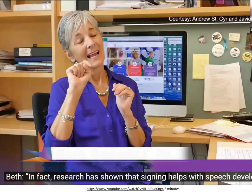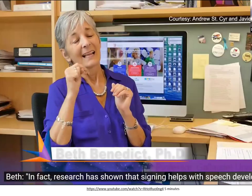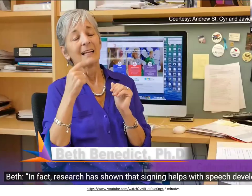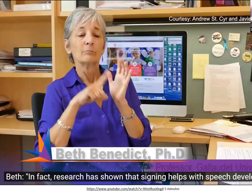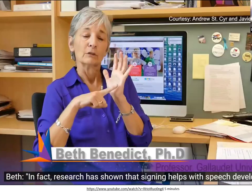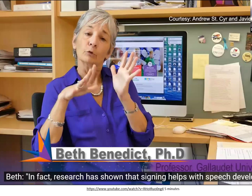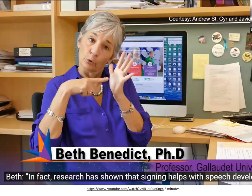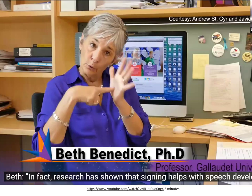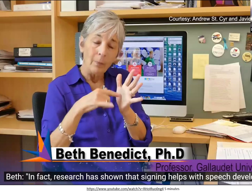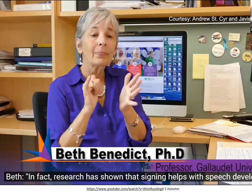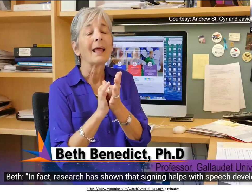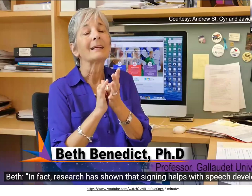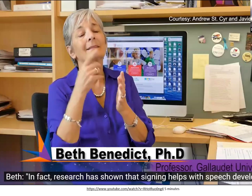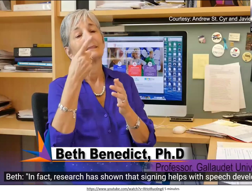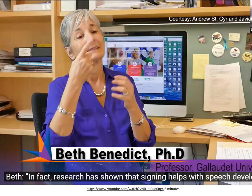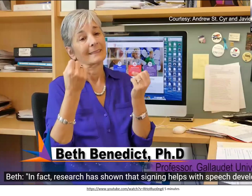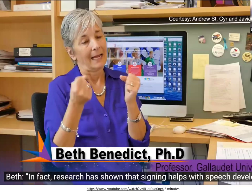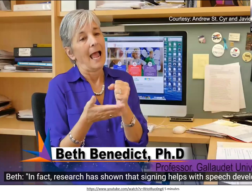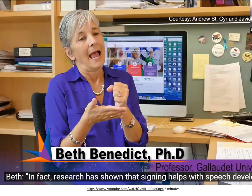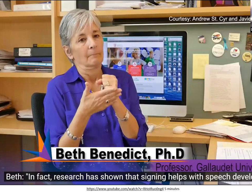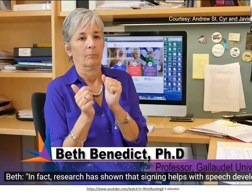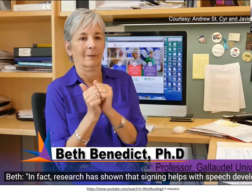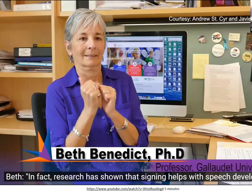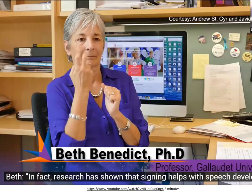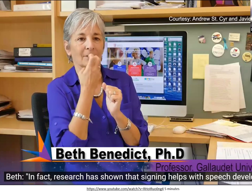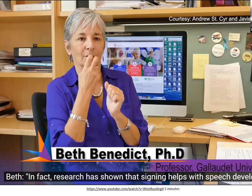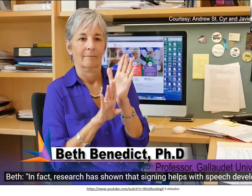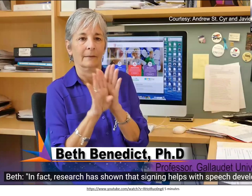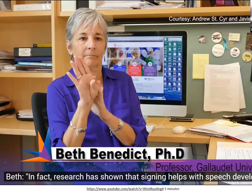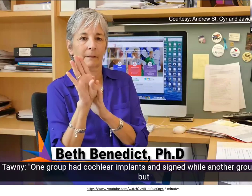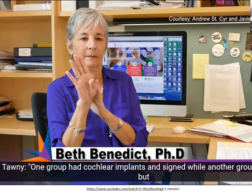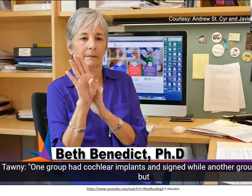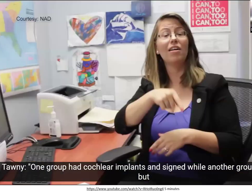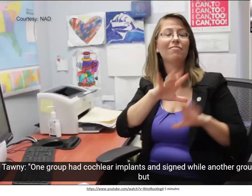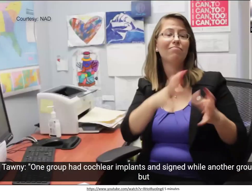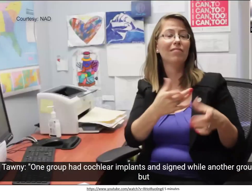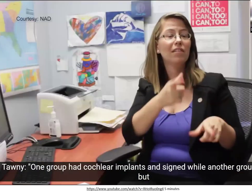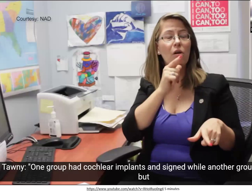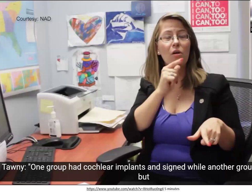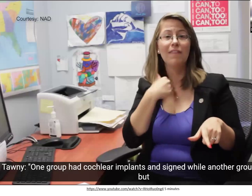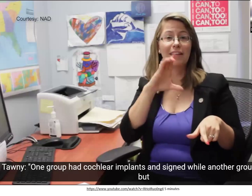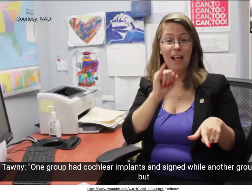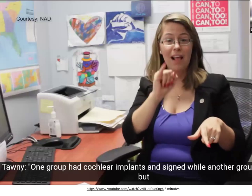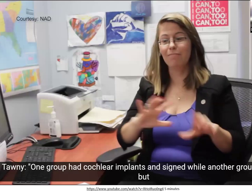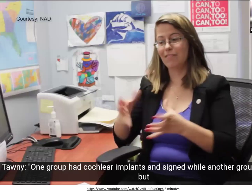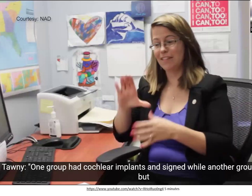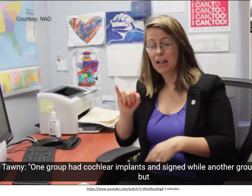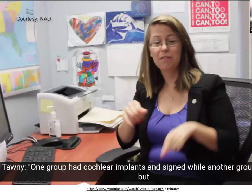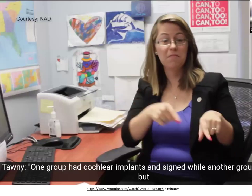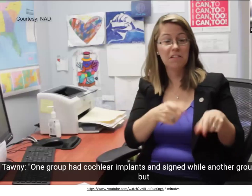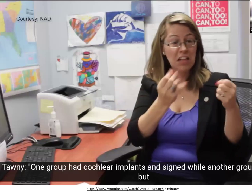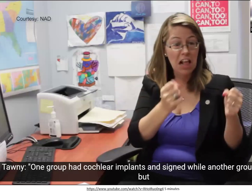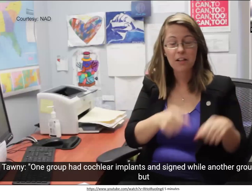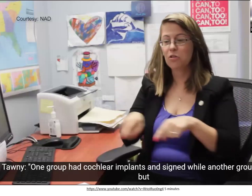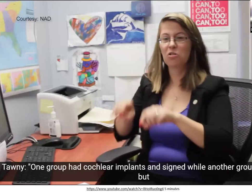In fact, research has shown that signing helps with the speech development. One group had cochlear implants and signed,